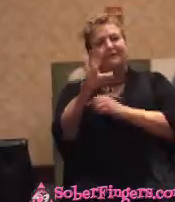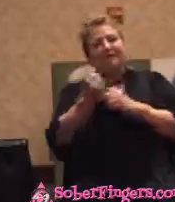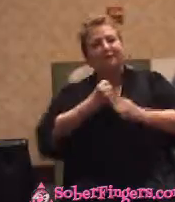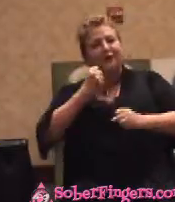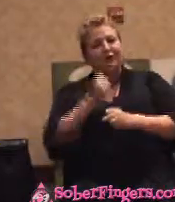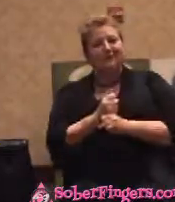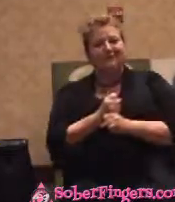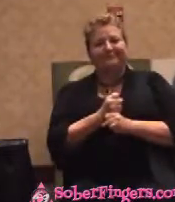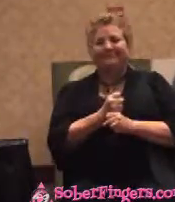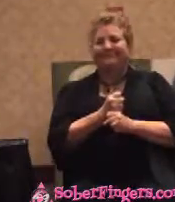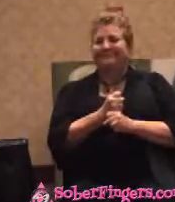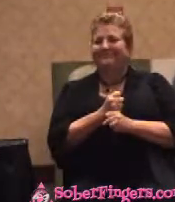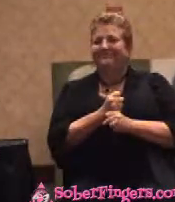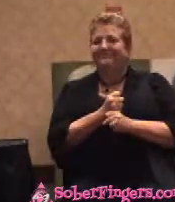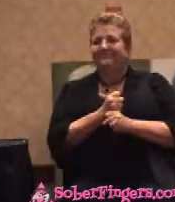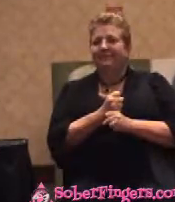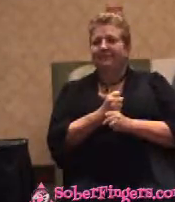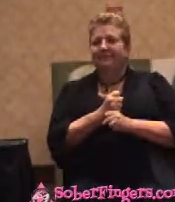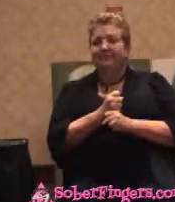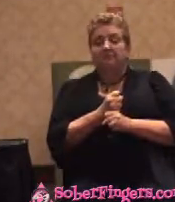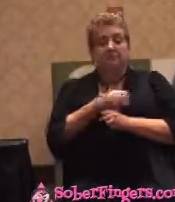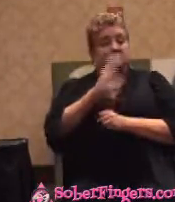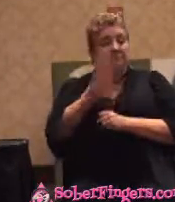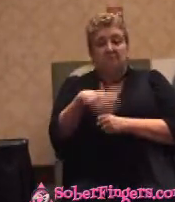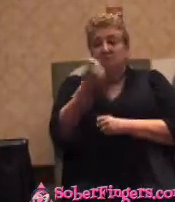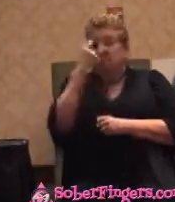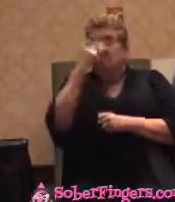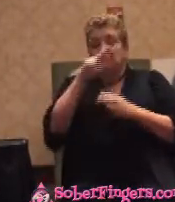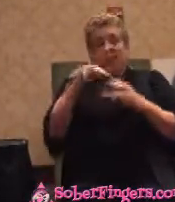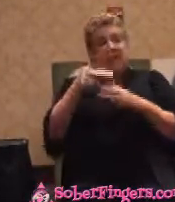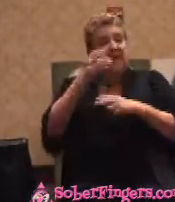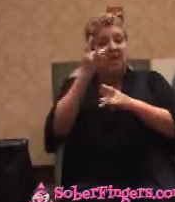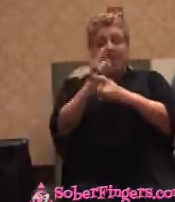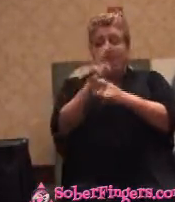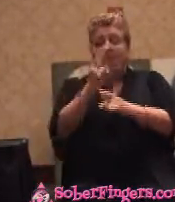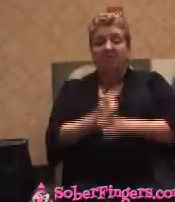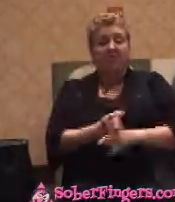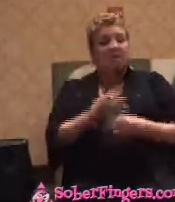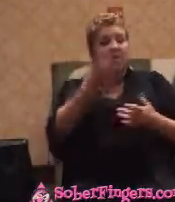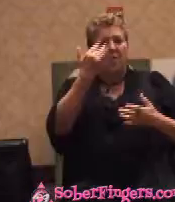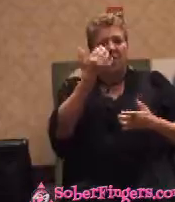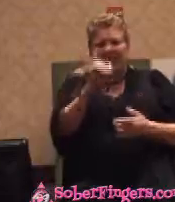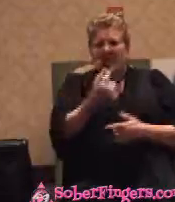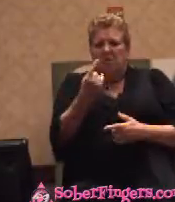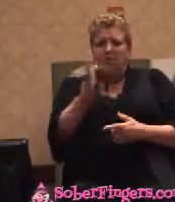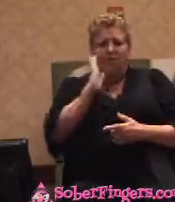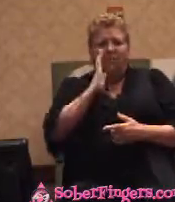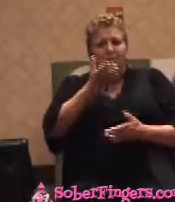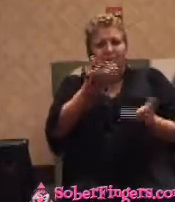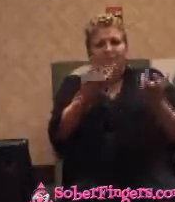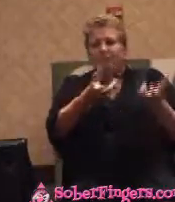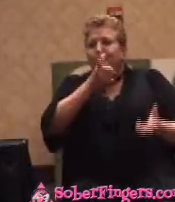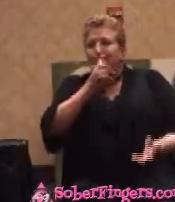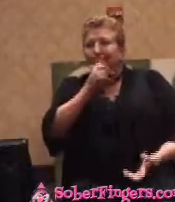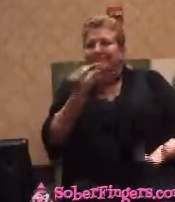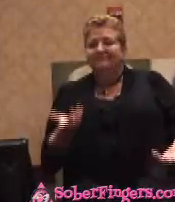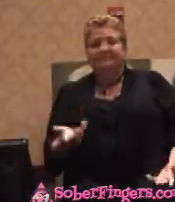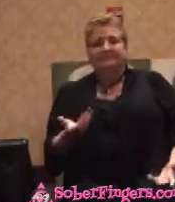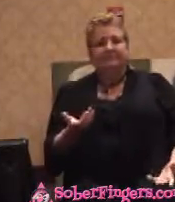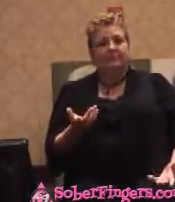She never understood anything about alcohol or why anybody was going to use it. But she always was supportive of me.